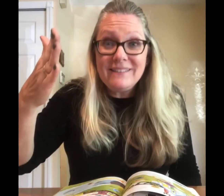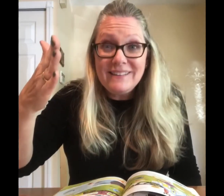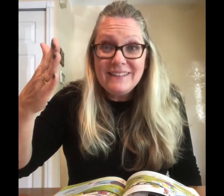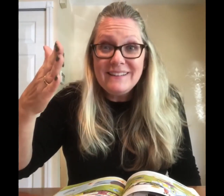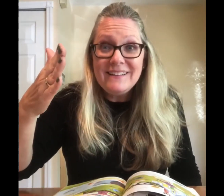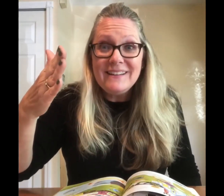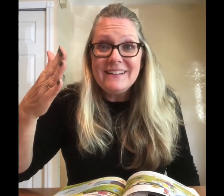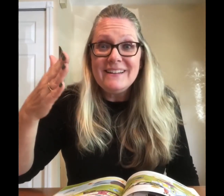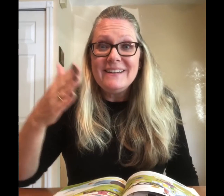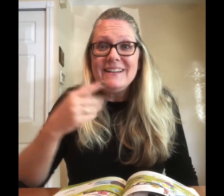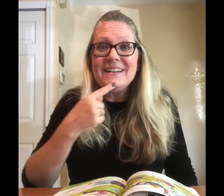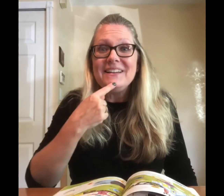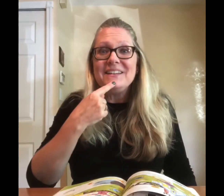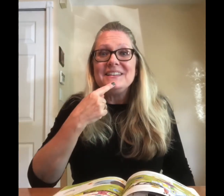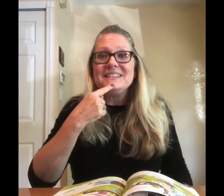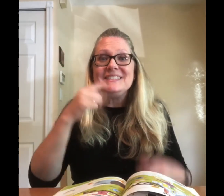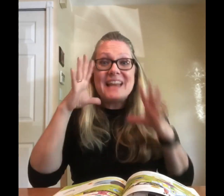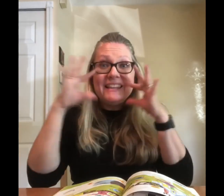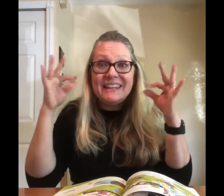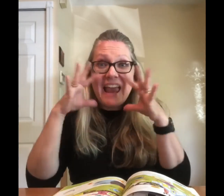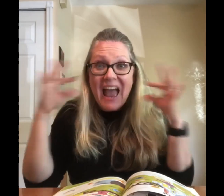said the cat